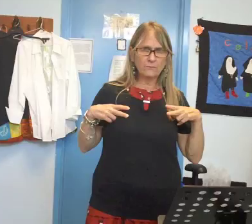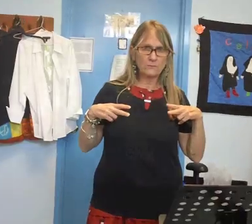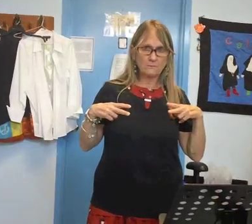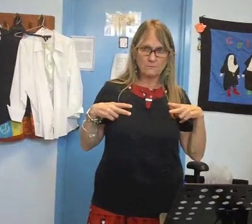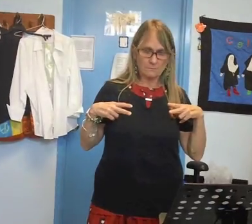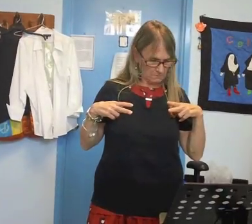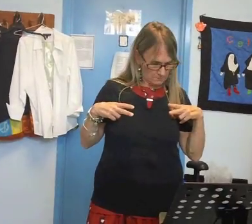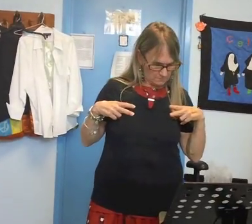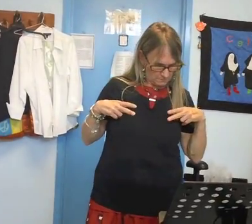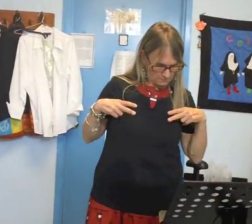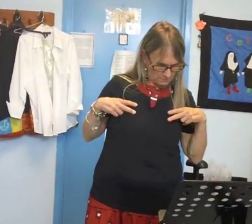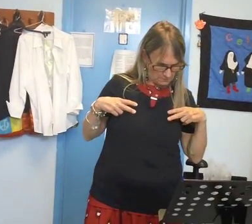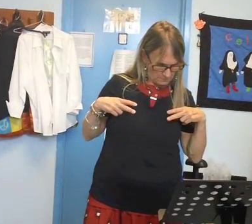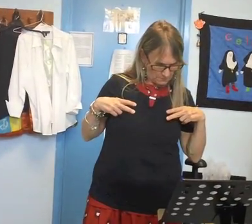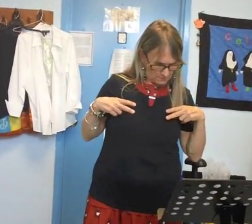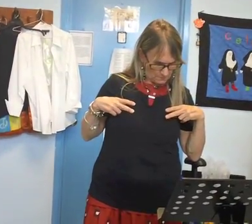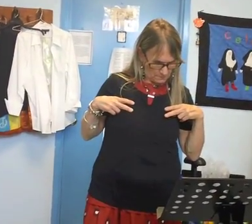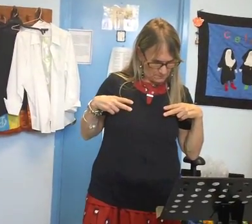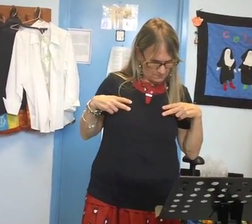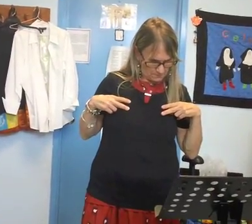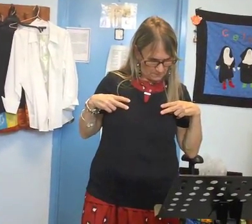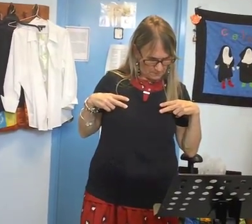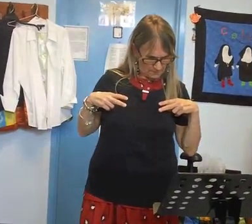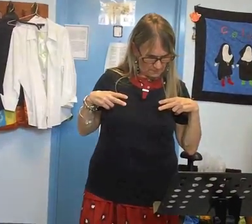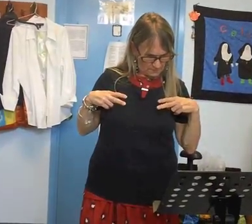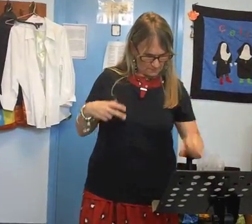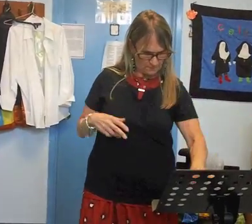I stay here with you and Roscoe and